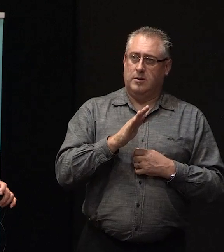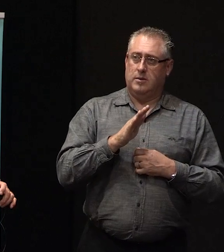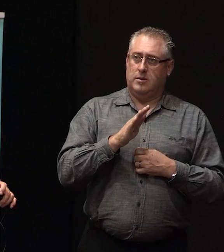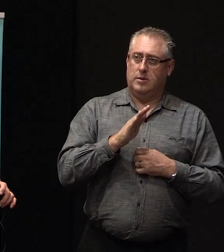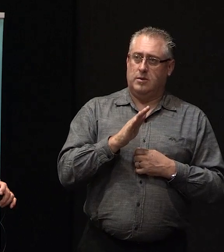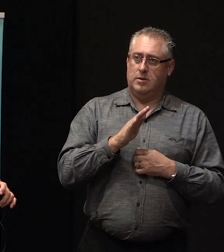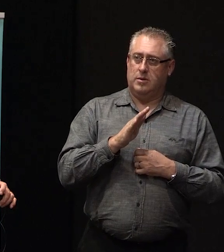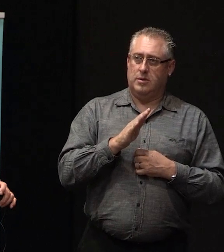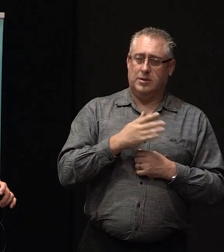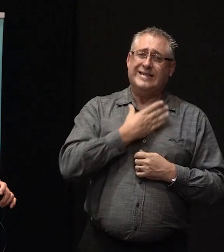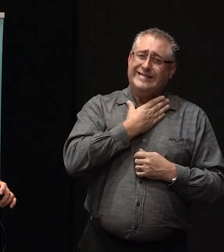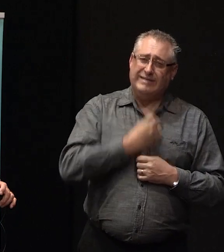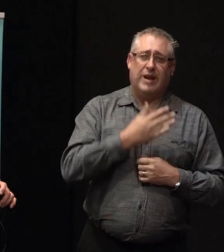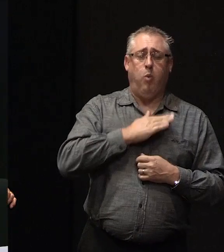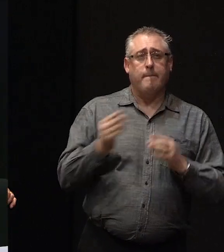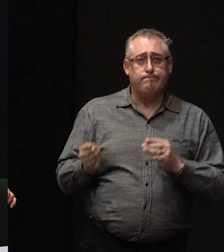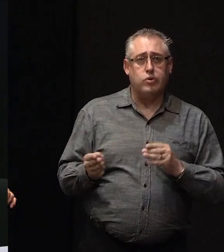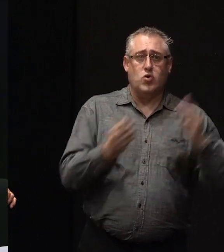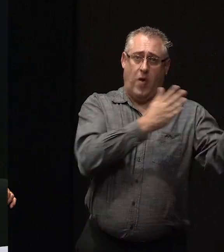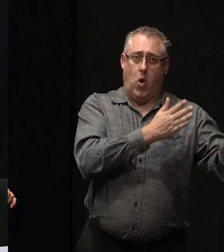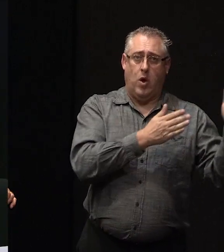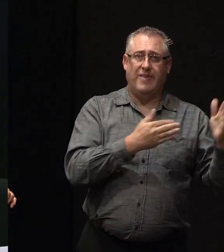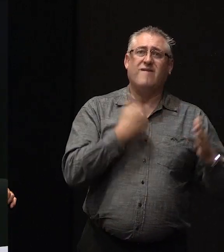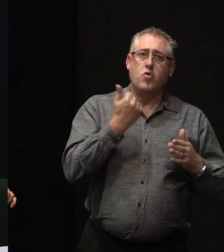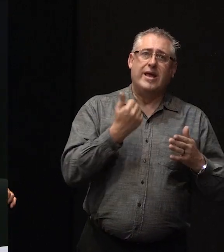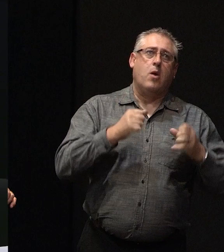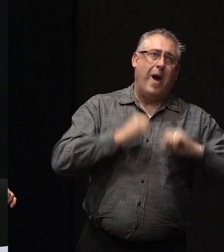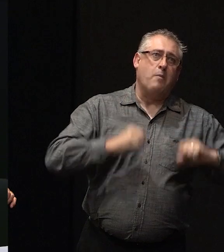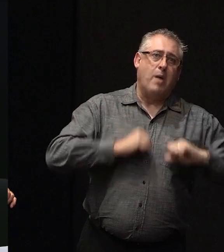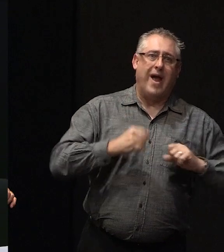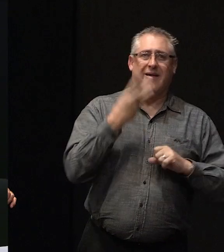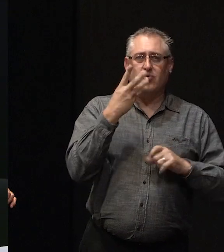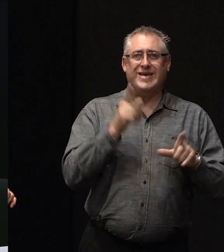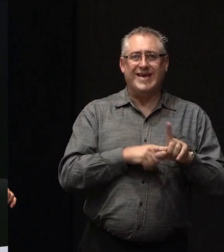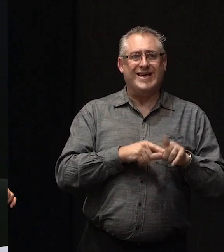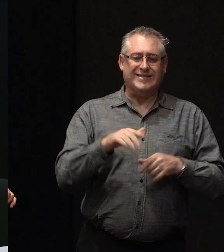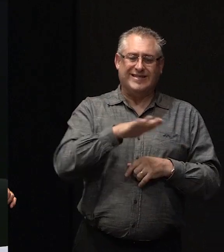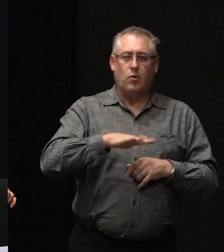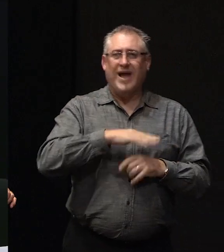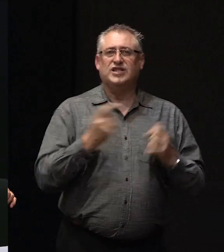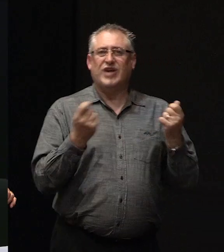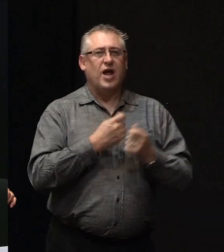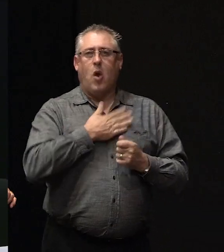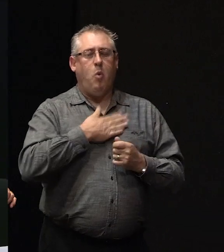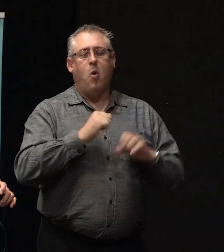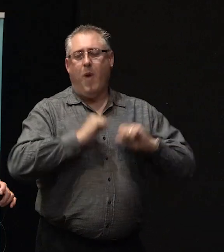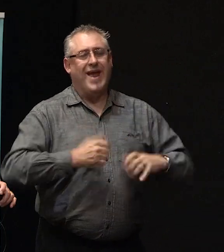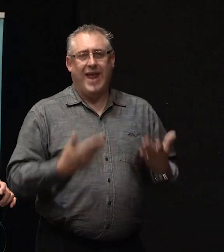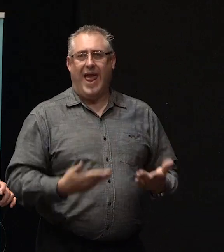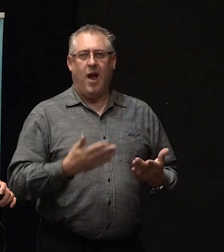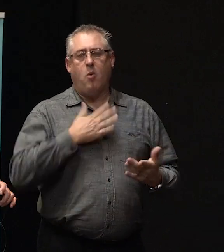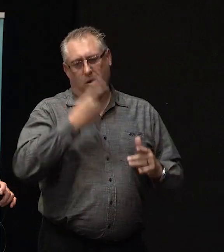really desperately wants to move on, because they've already waited two years and their situation has changed and they don't want to wait any longer,